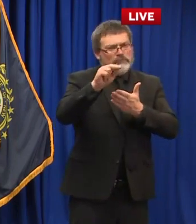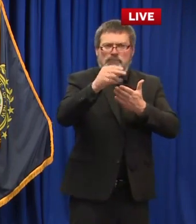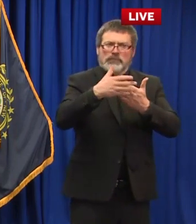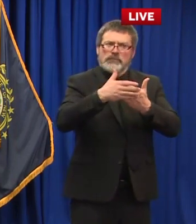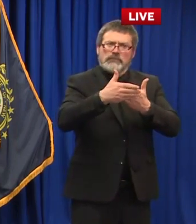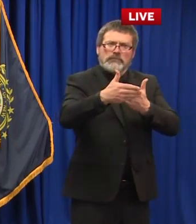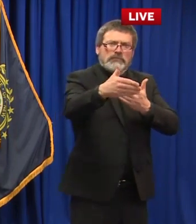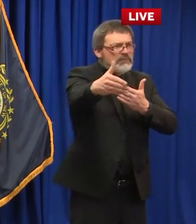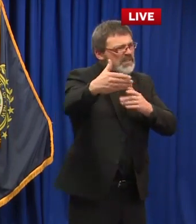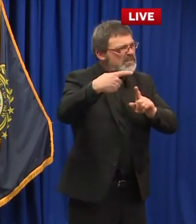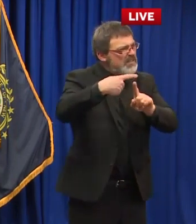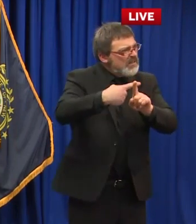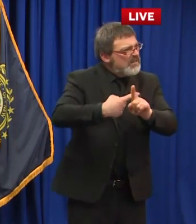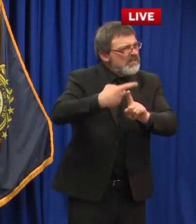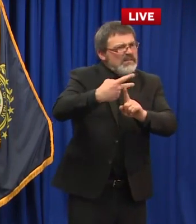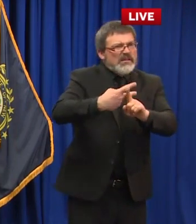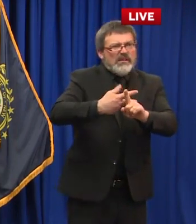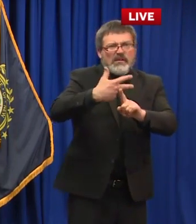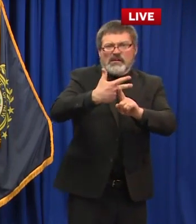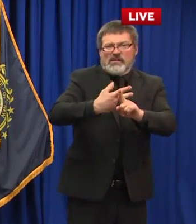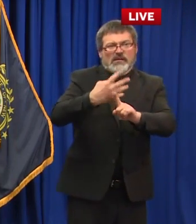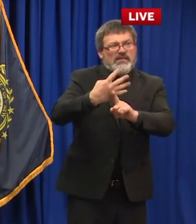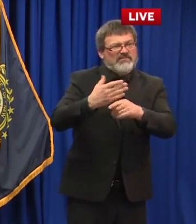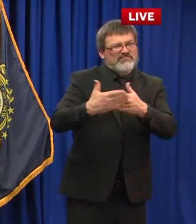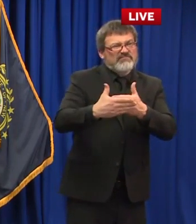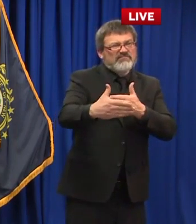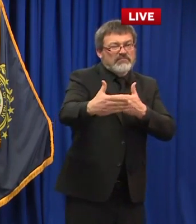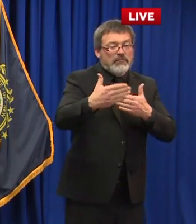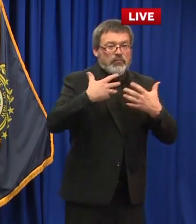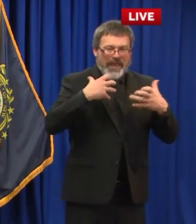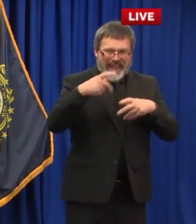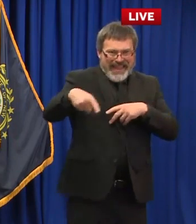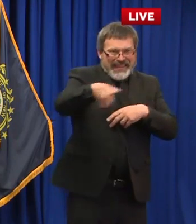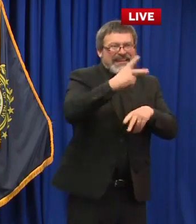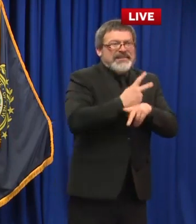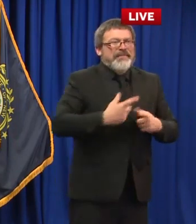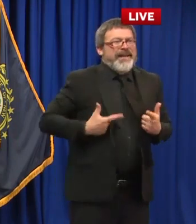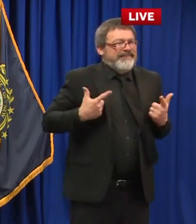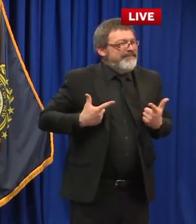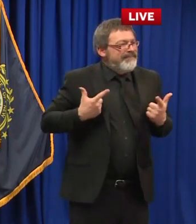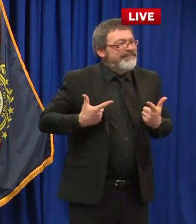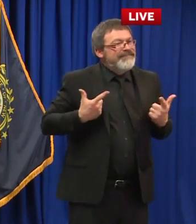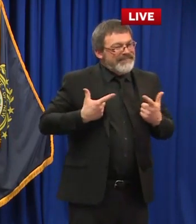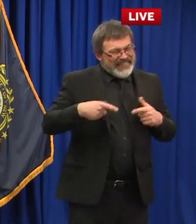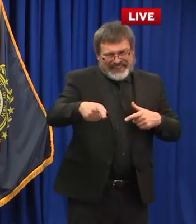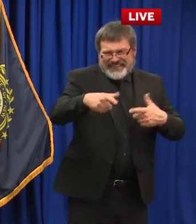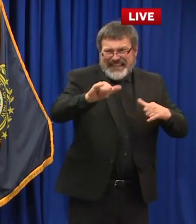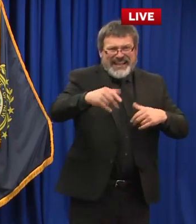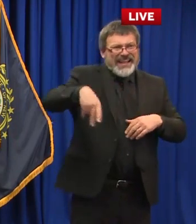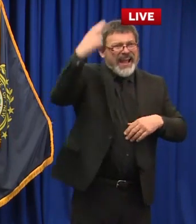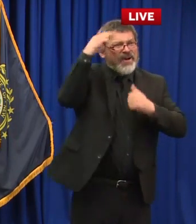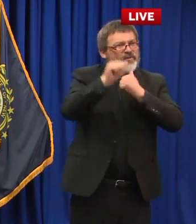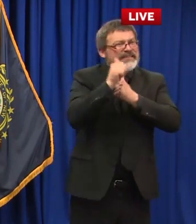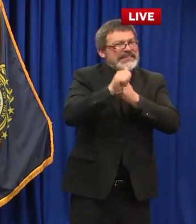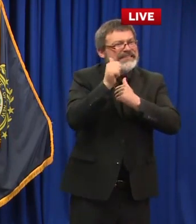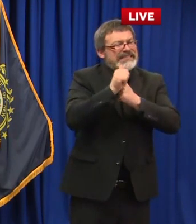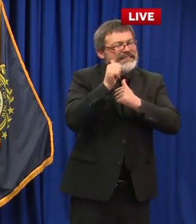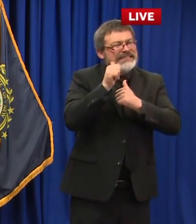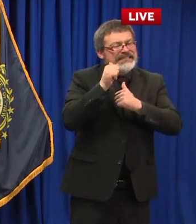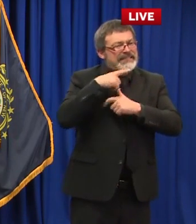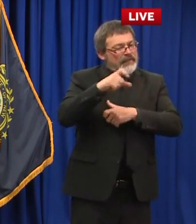as covid 19 is around those populations will be um will remain to be very susceptible and that's where we're going to put a lot of our efforts in terms of our mitigation